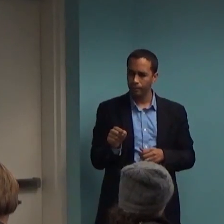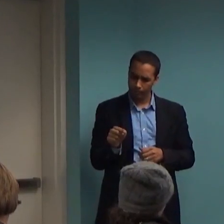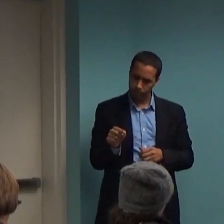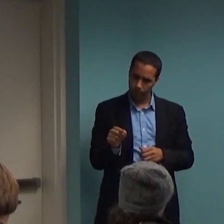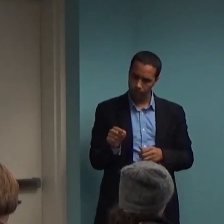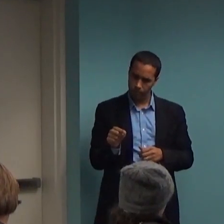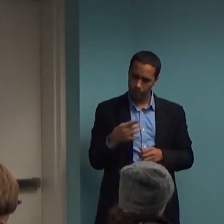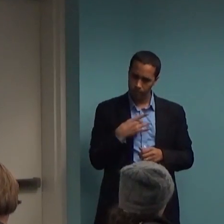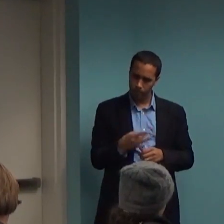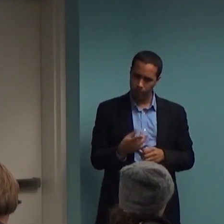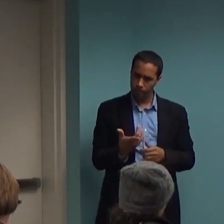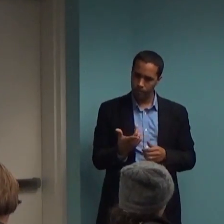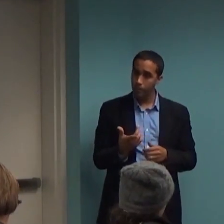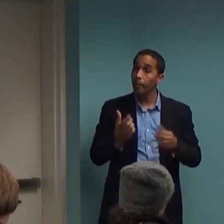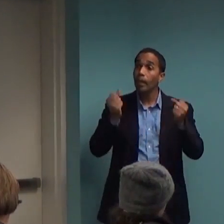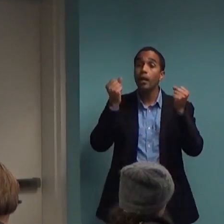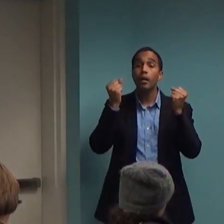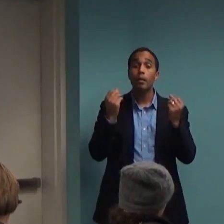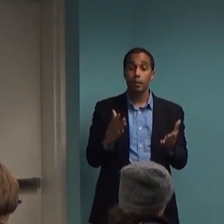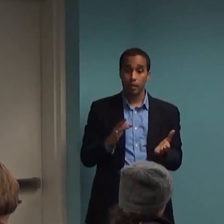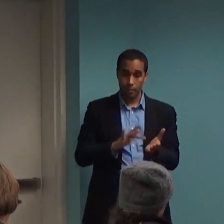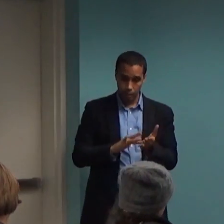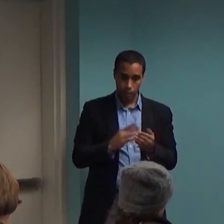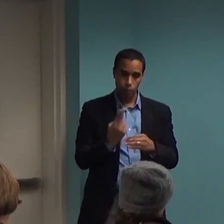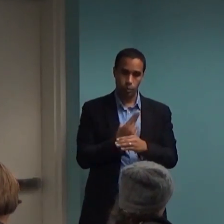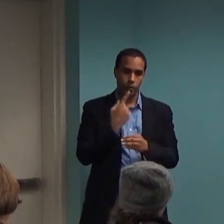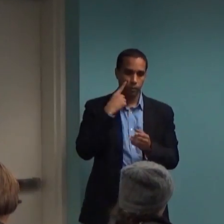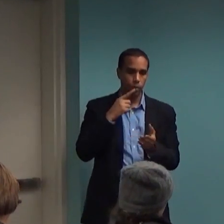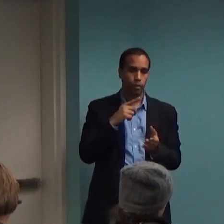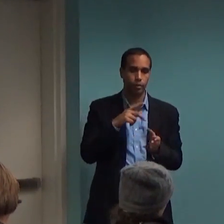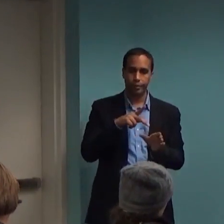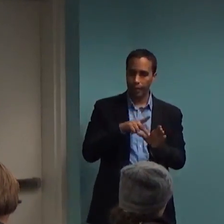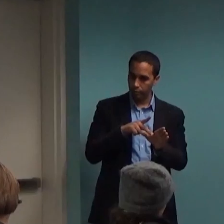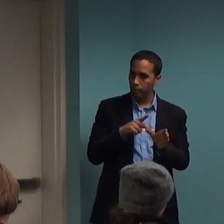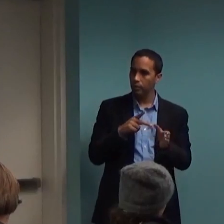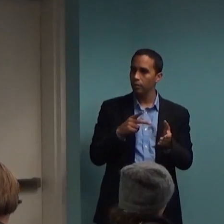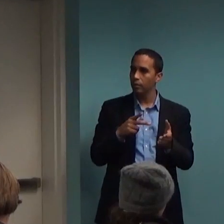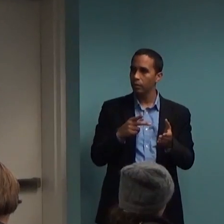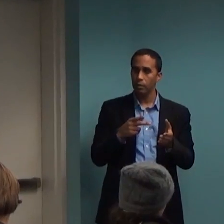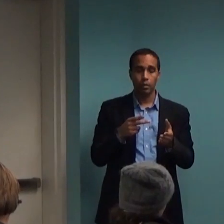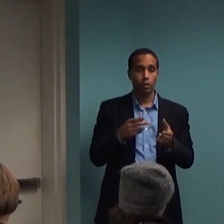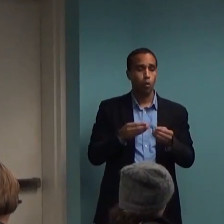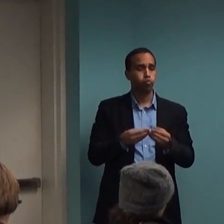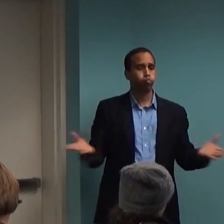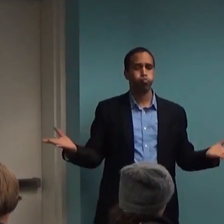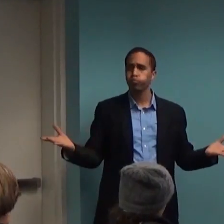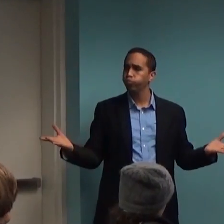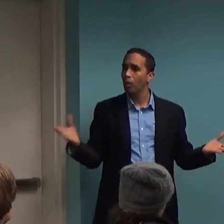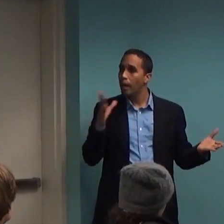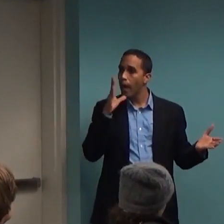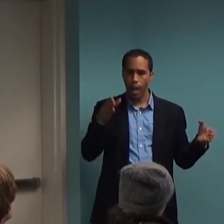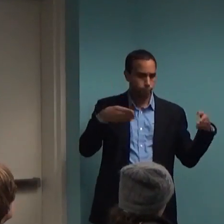that are currently used psychiatrically. So they're generic, they're not definitively related to specific biological basis.